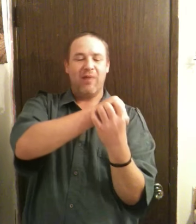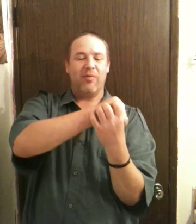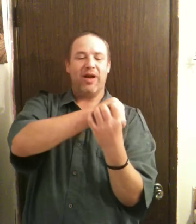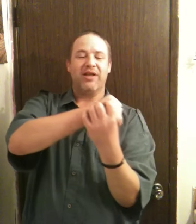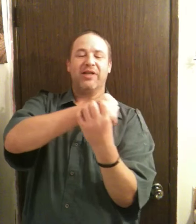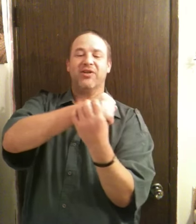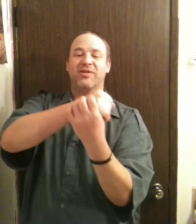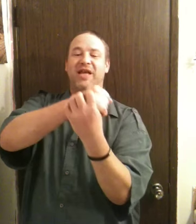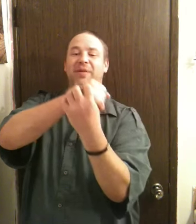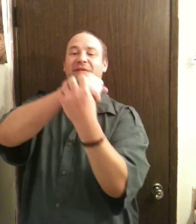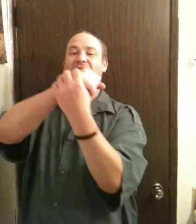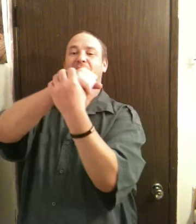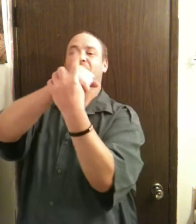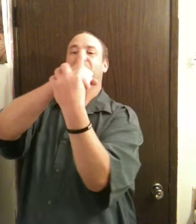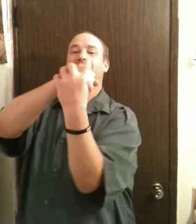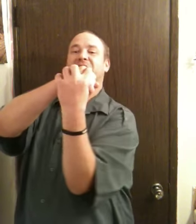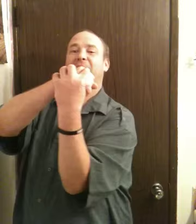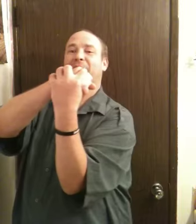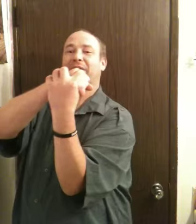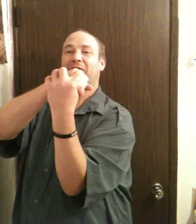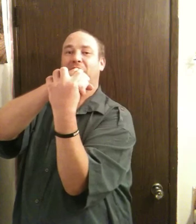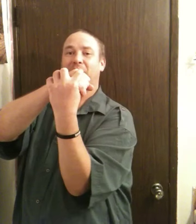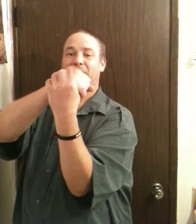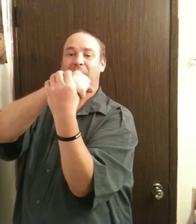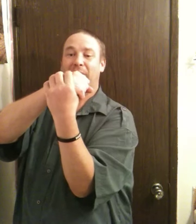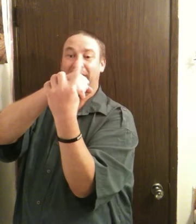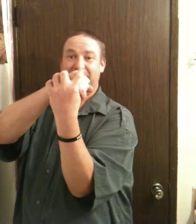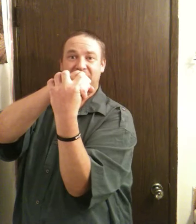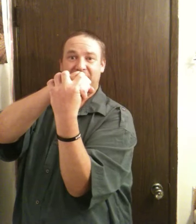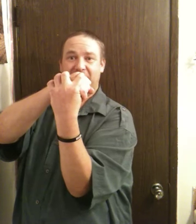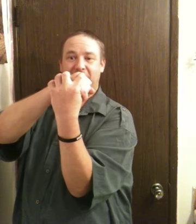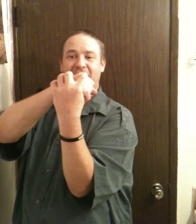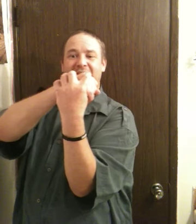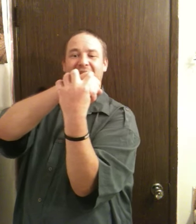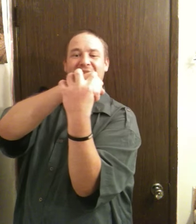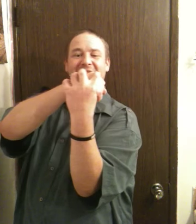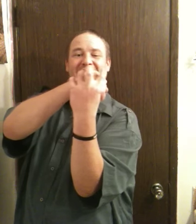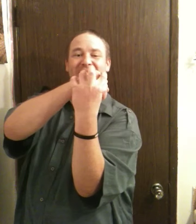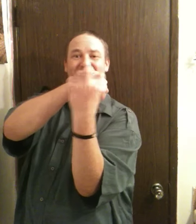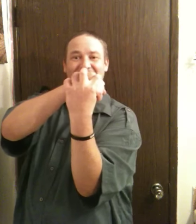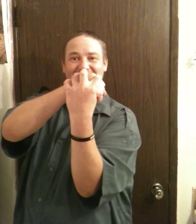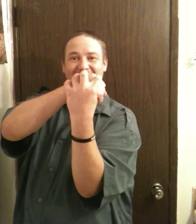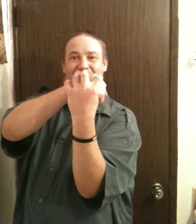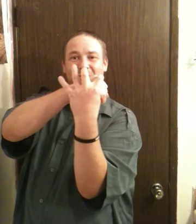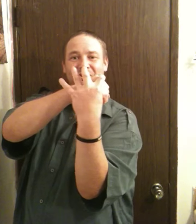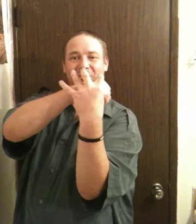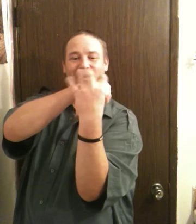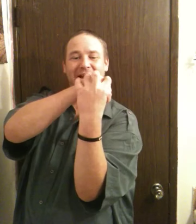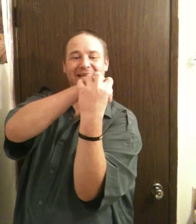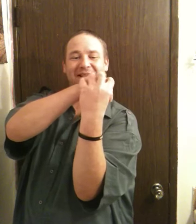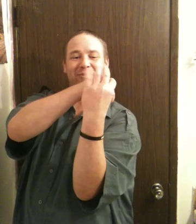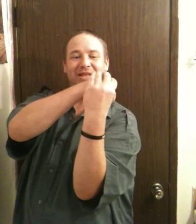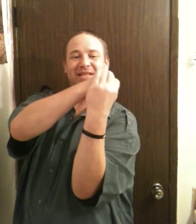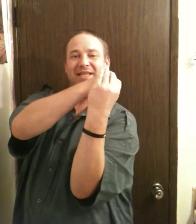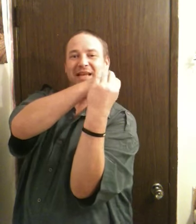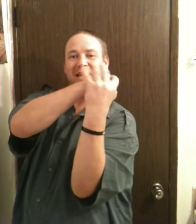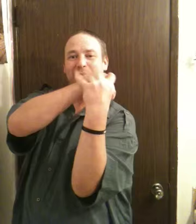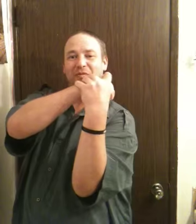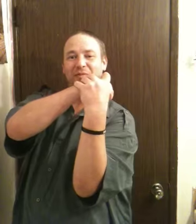But what I'd like to do is take my finger and put it over the top of my knuckle, my index finger, and then I can use that to keep it rigid while I take the rest of these hand and move them